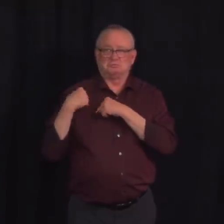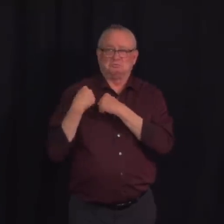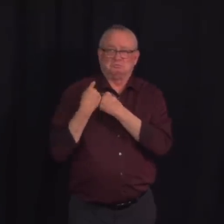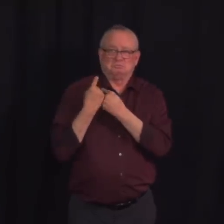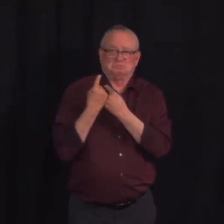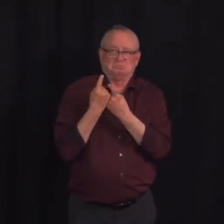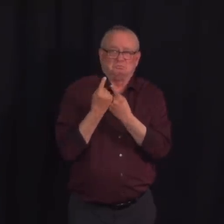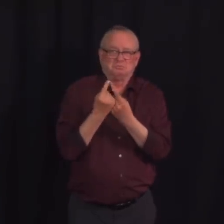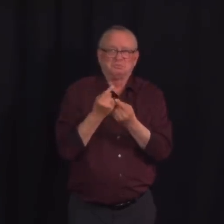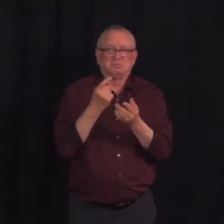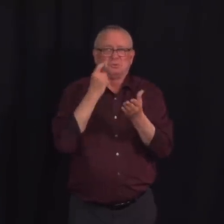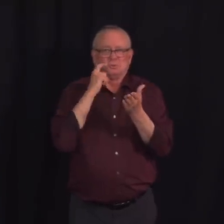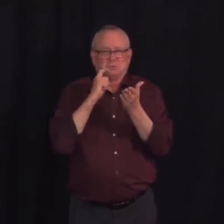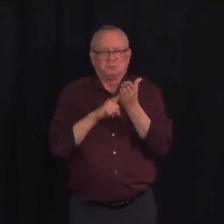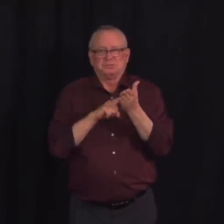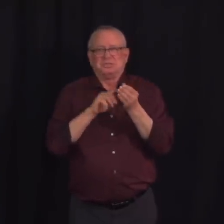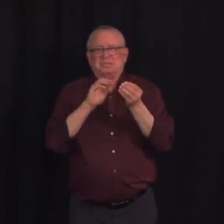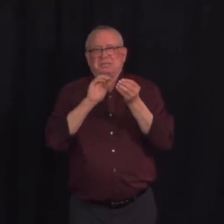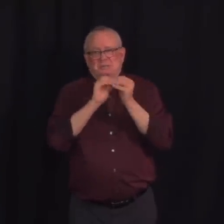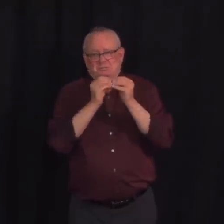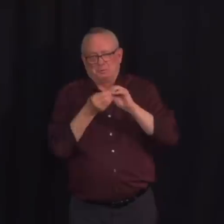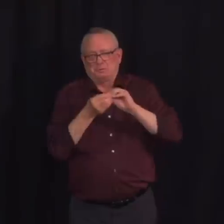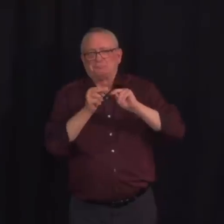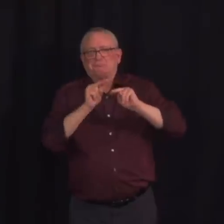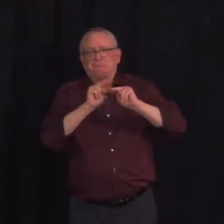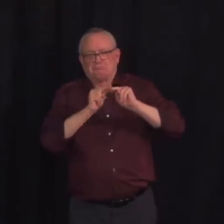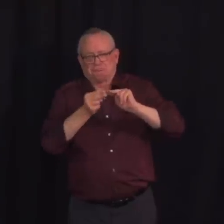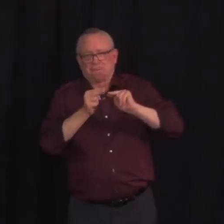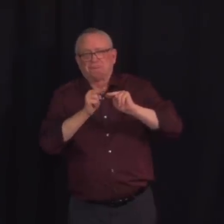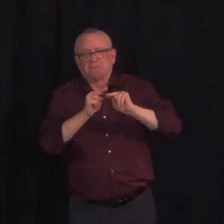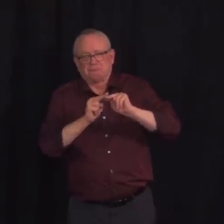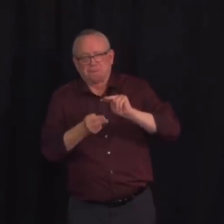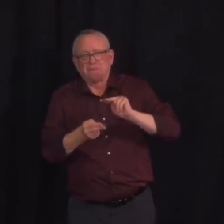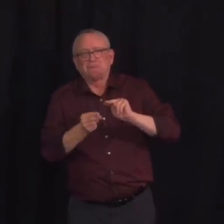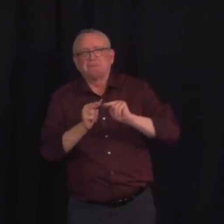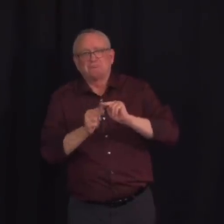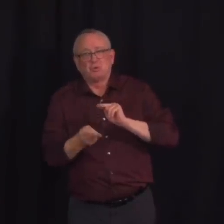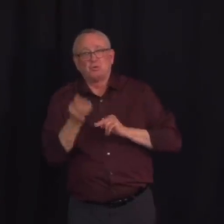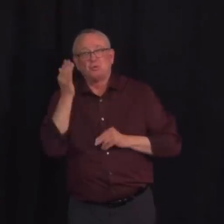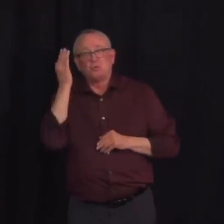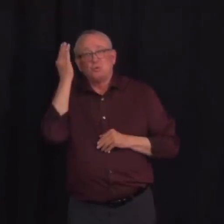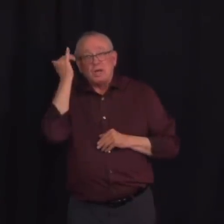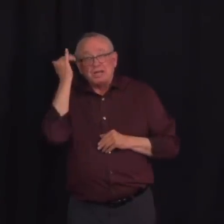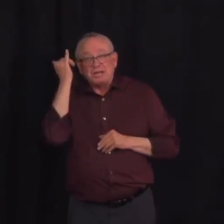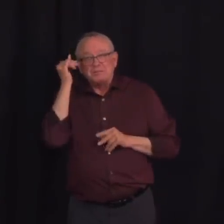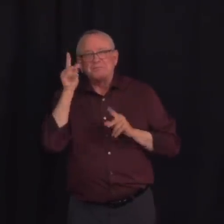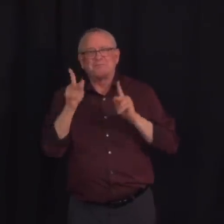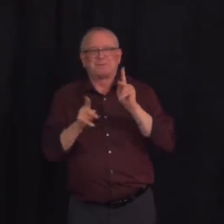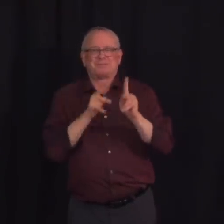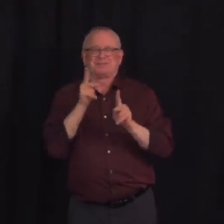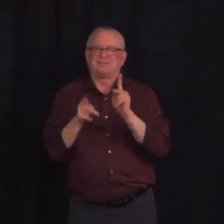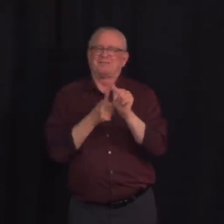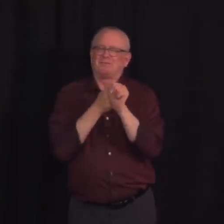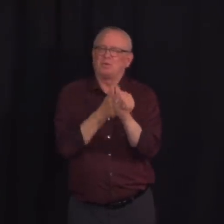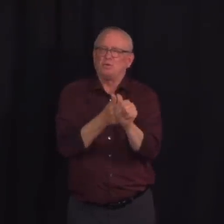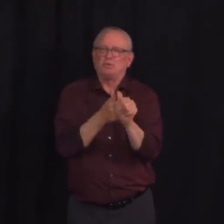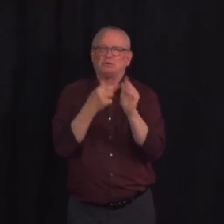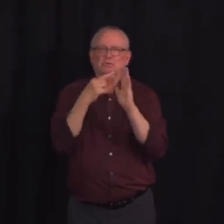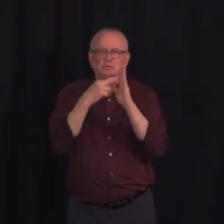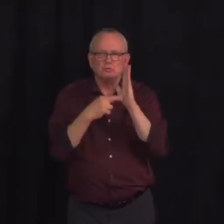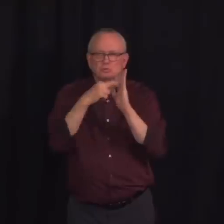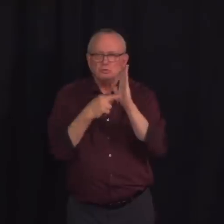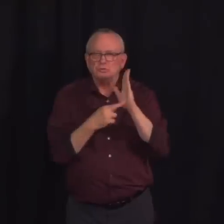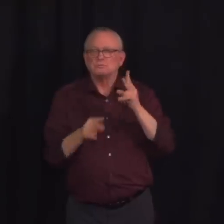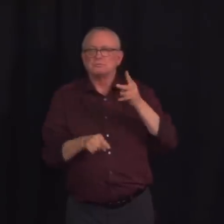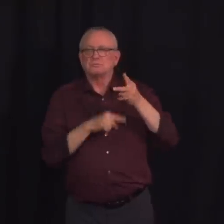person-to-person transmission and opportunities for contact as well as an acceleration of our immunization program with increased volumes